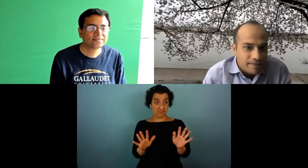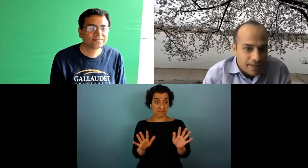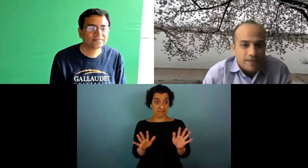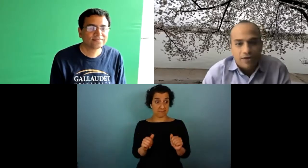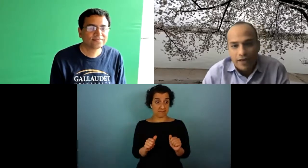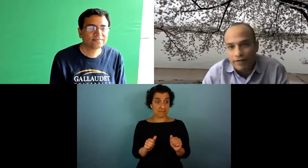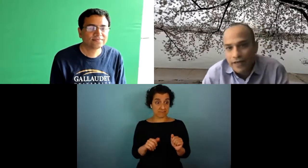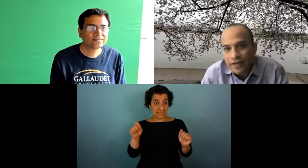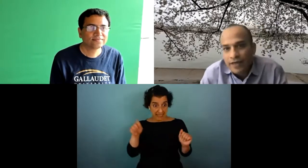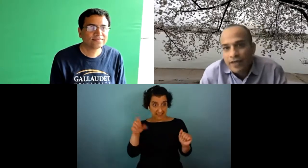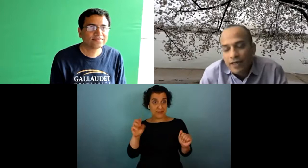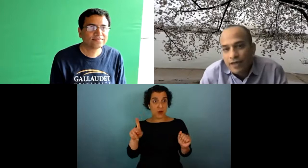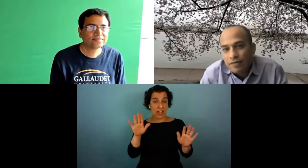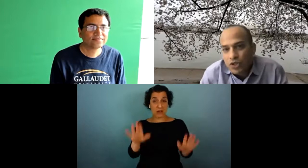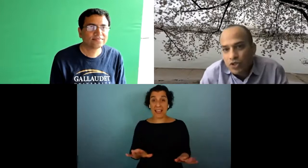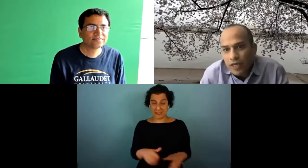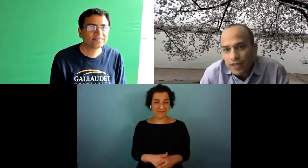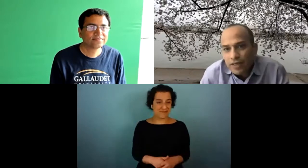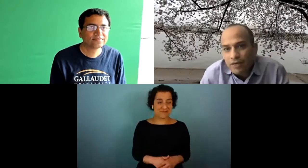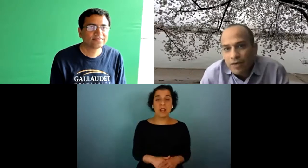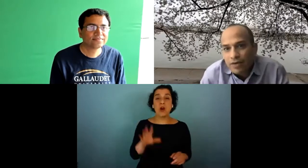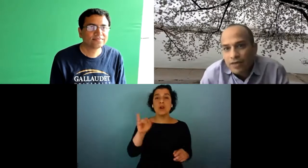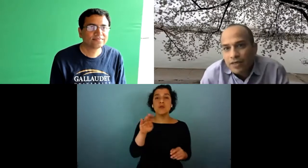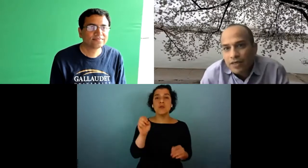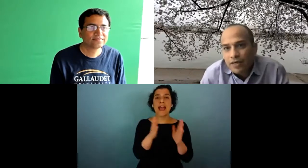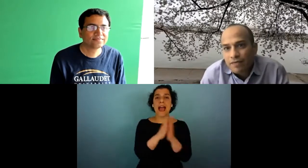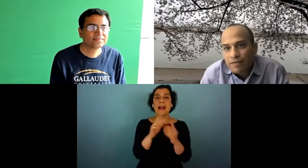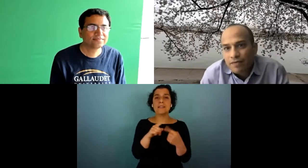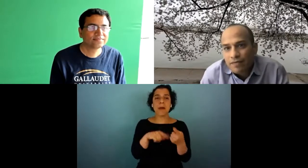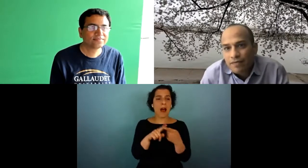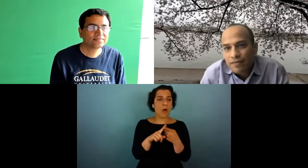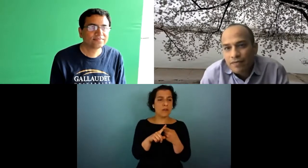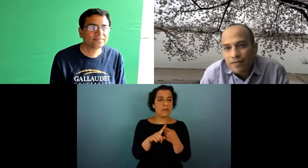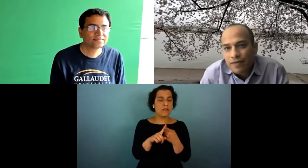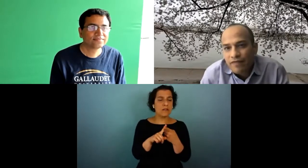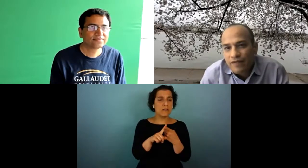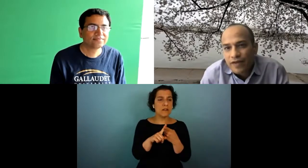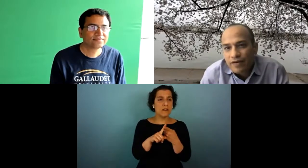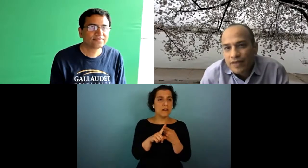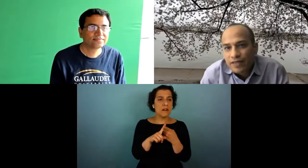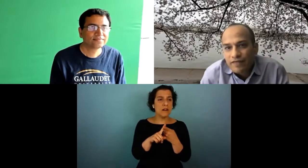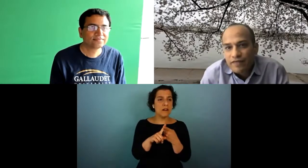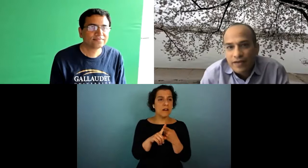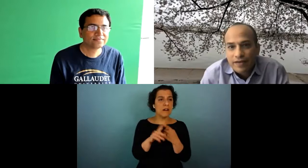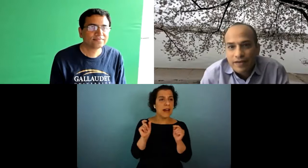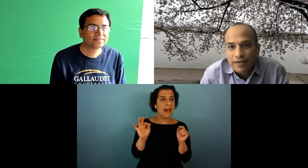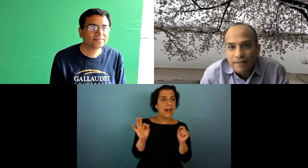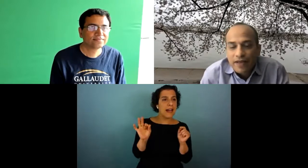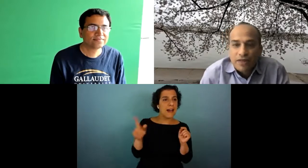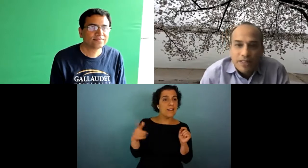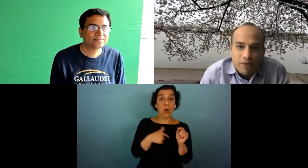yes okay great uh so julie asks about um if we increase this field